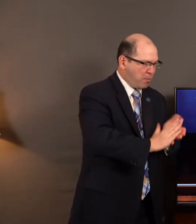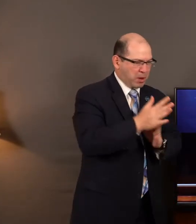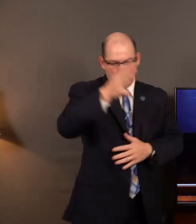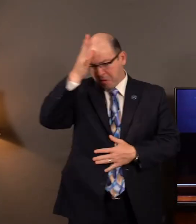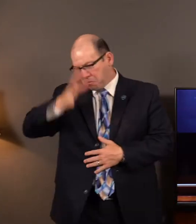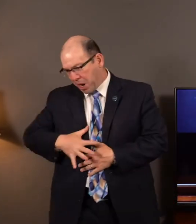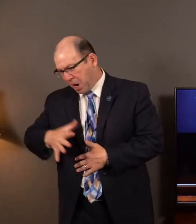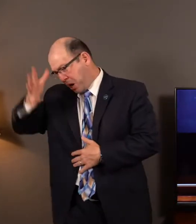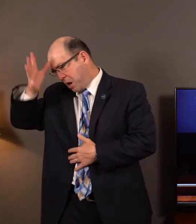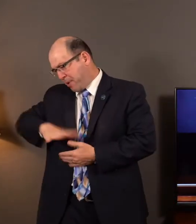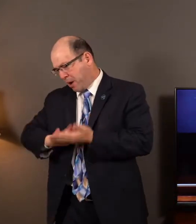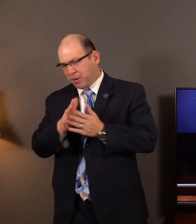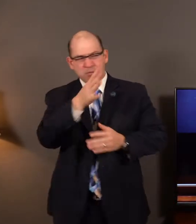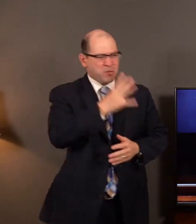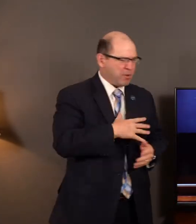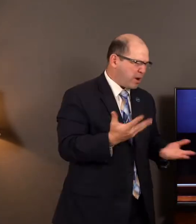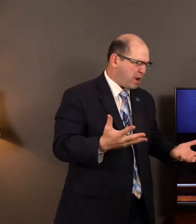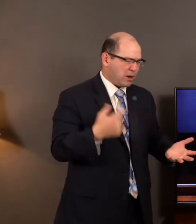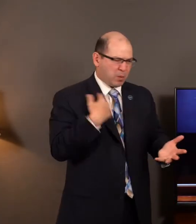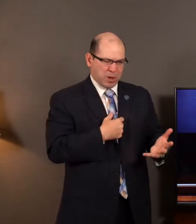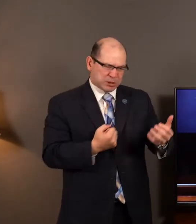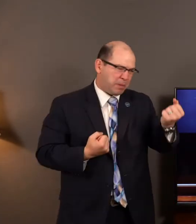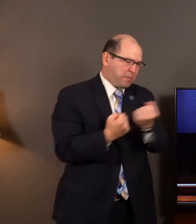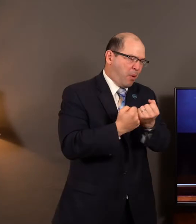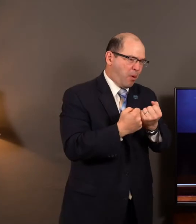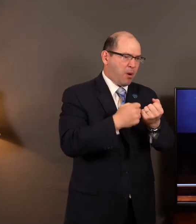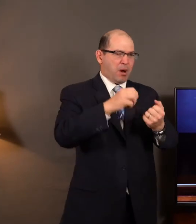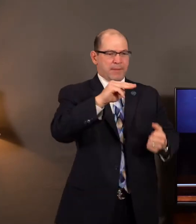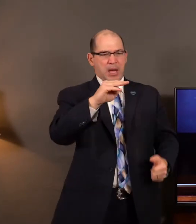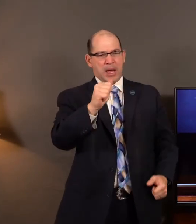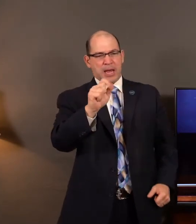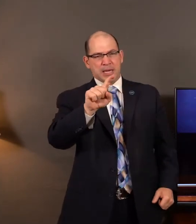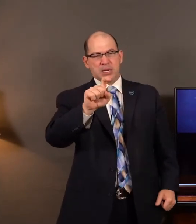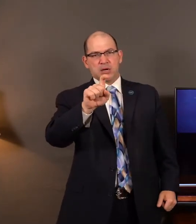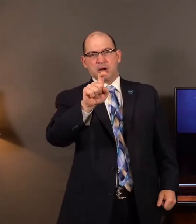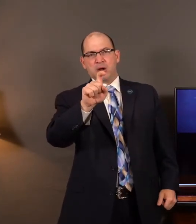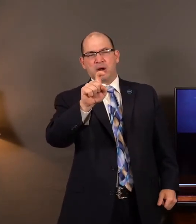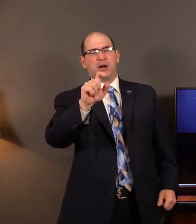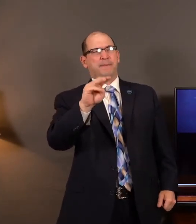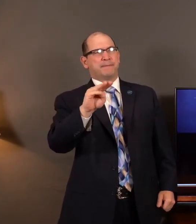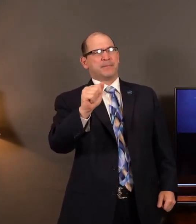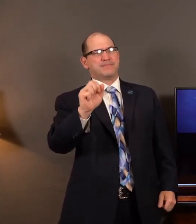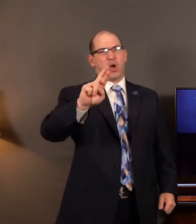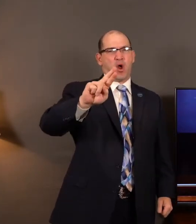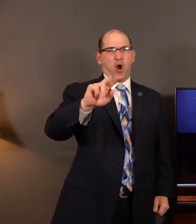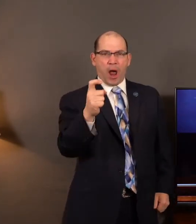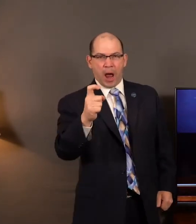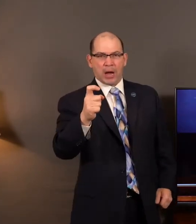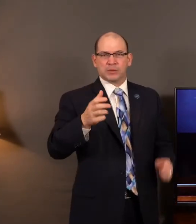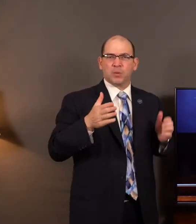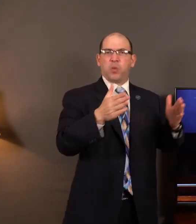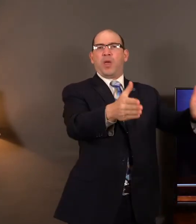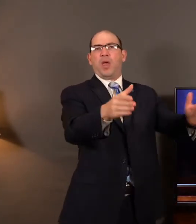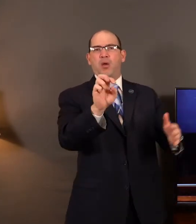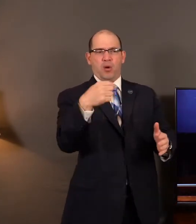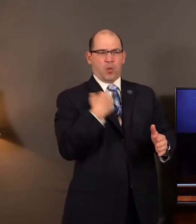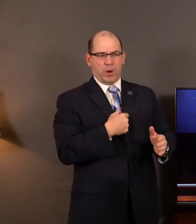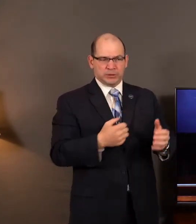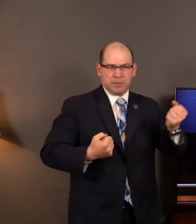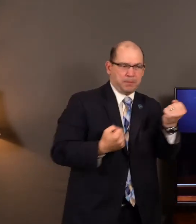and Marxism? And we're just, at every turn, it appears that there is some other attack on the principles of the word of God.